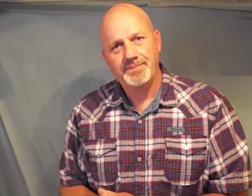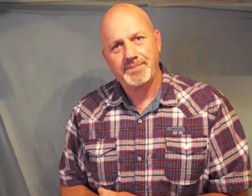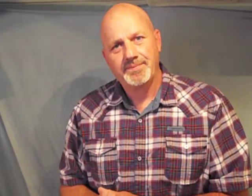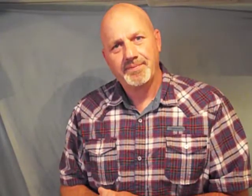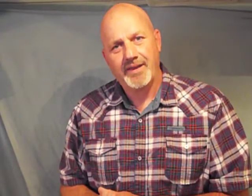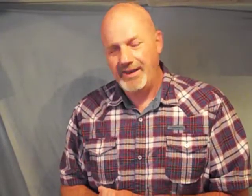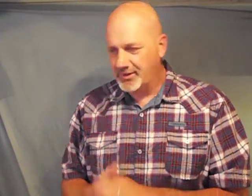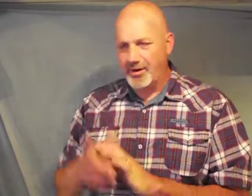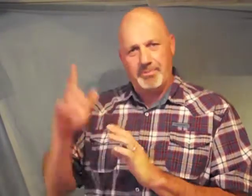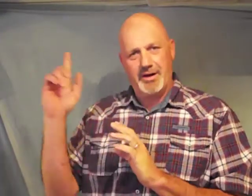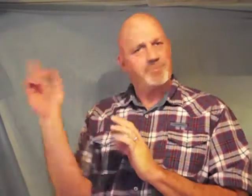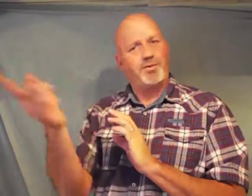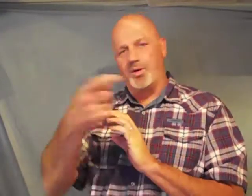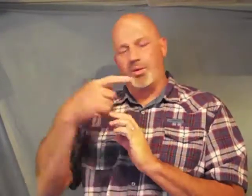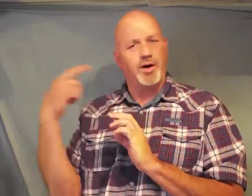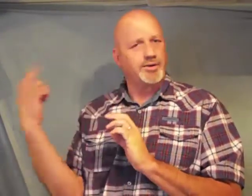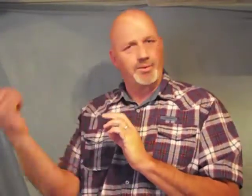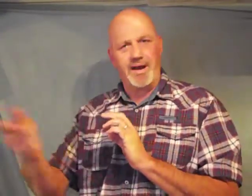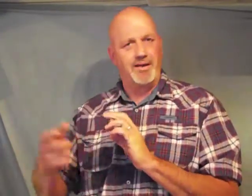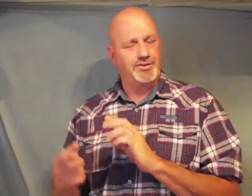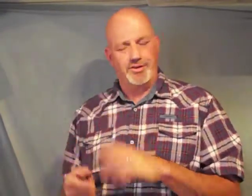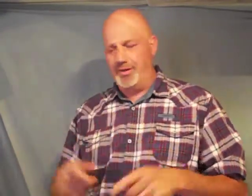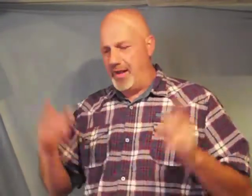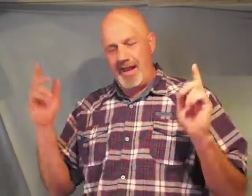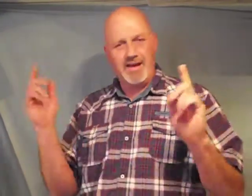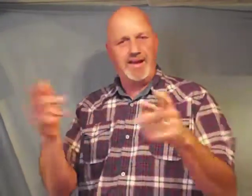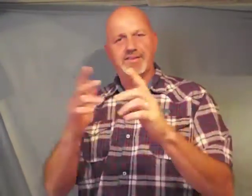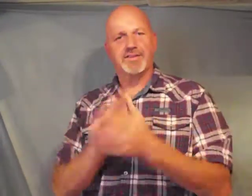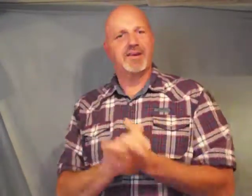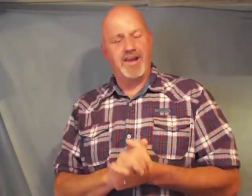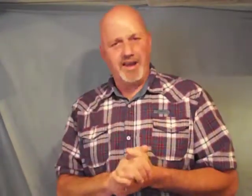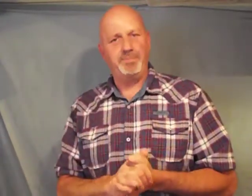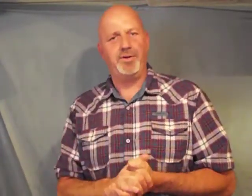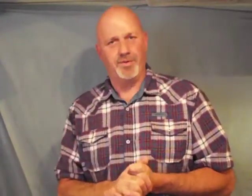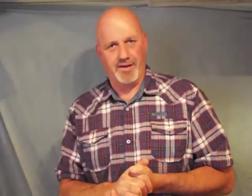he's going to put up four walls around you and he's going to keep you there